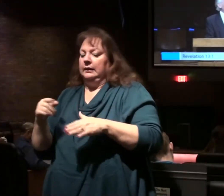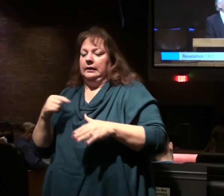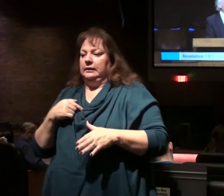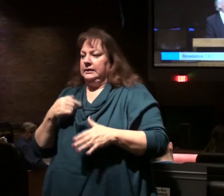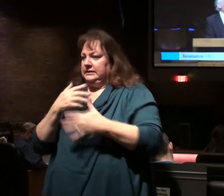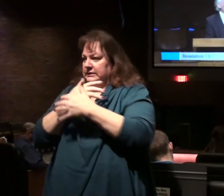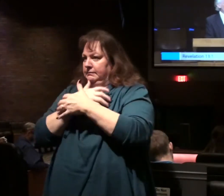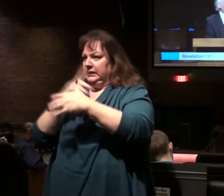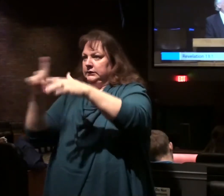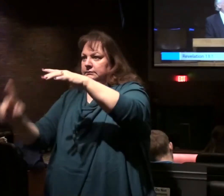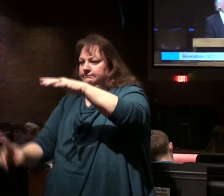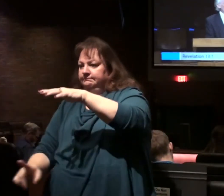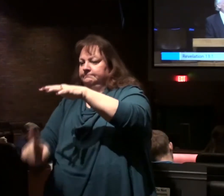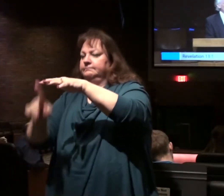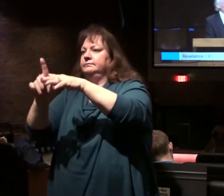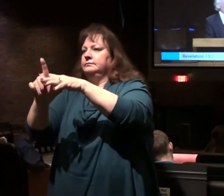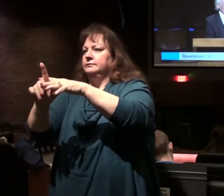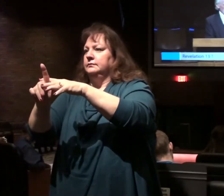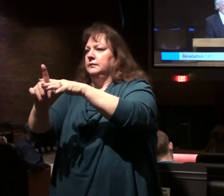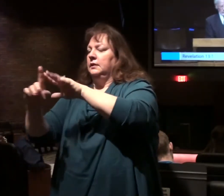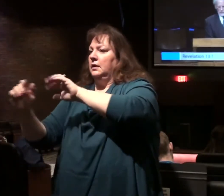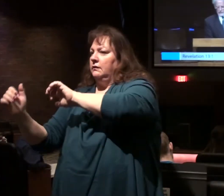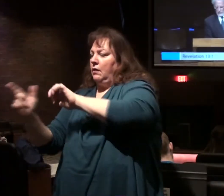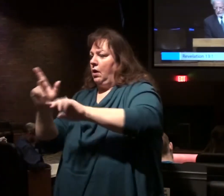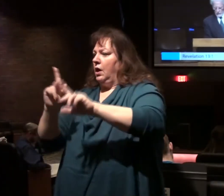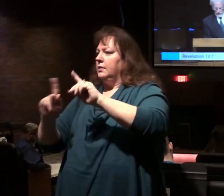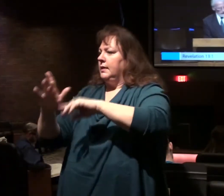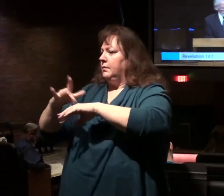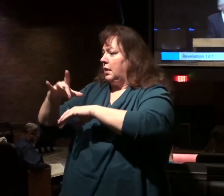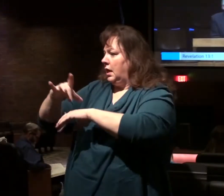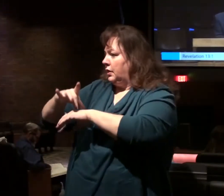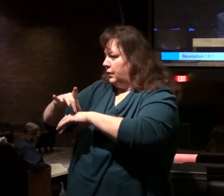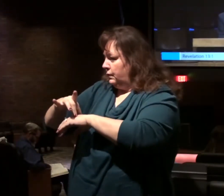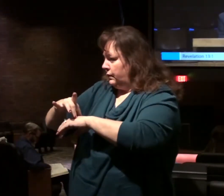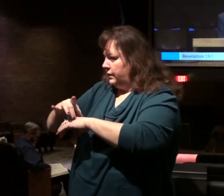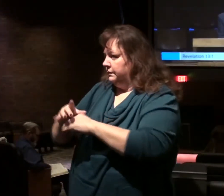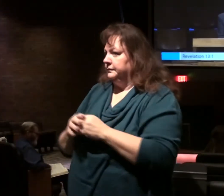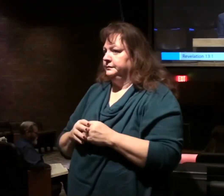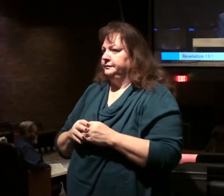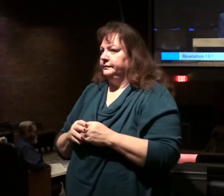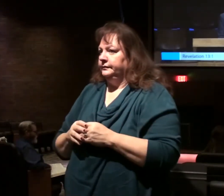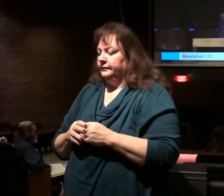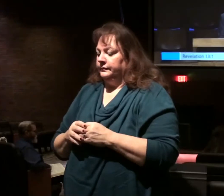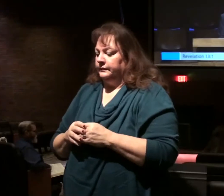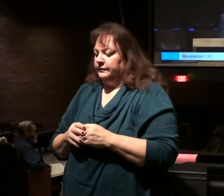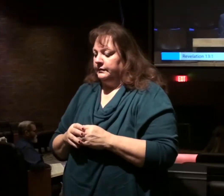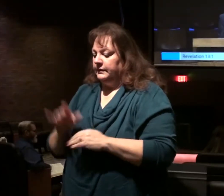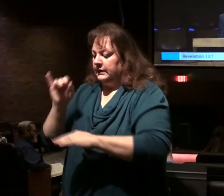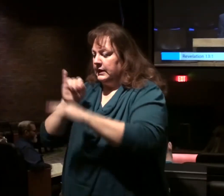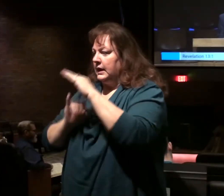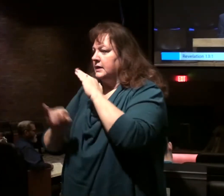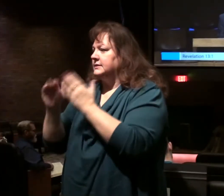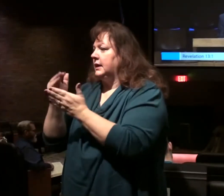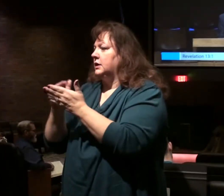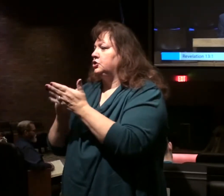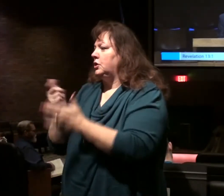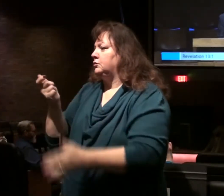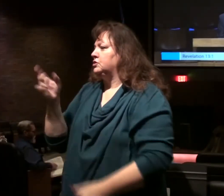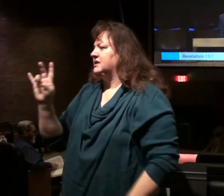beast of all peoples on the earth. Come back to Isaiah 17.